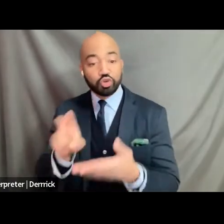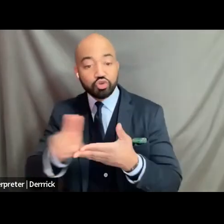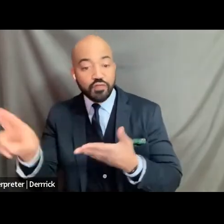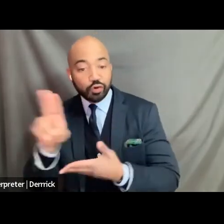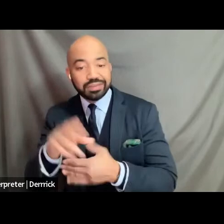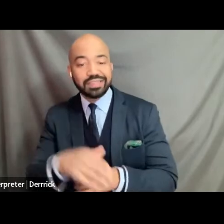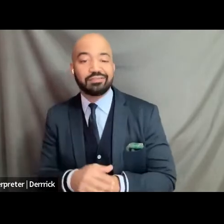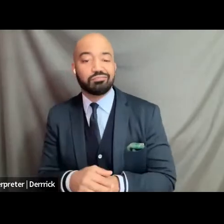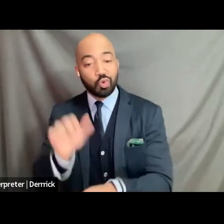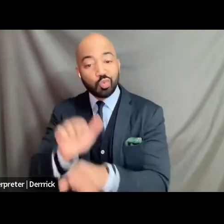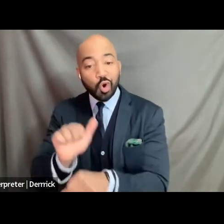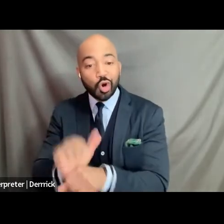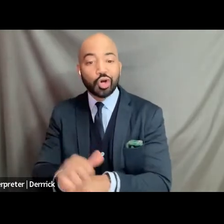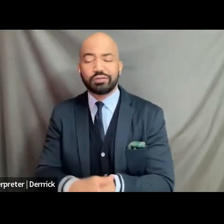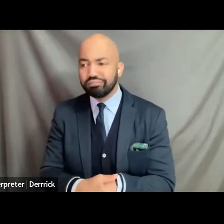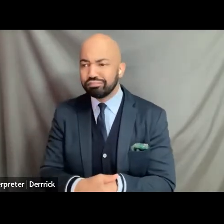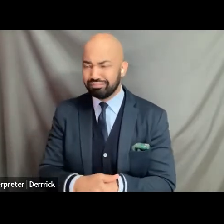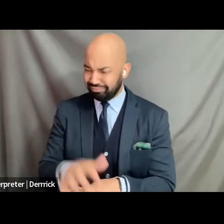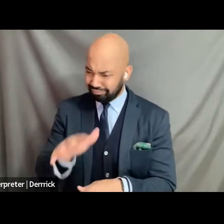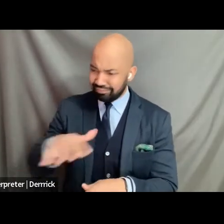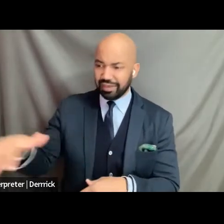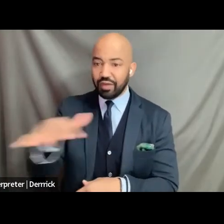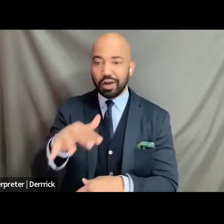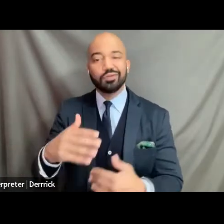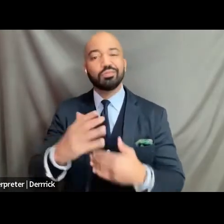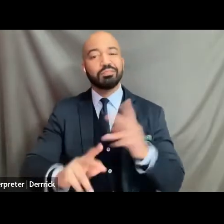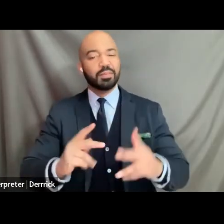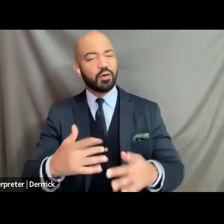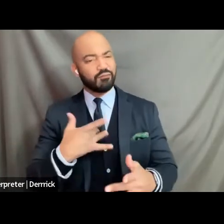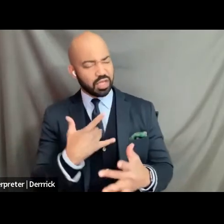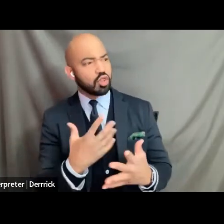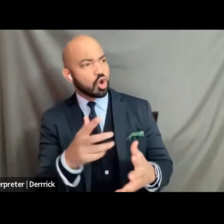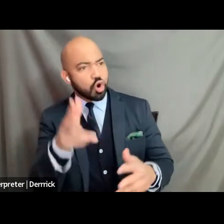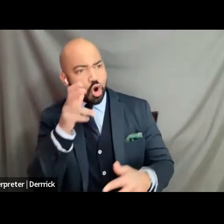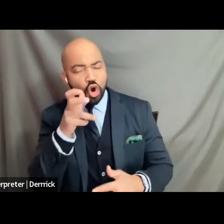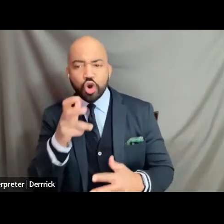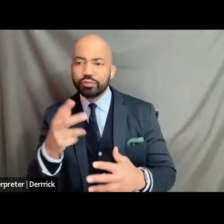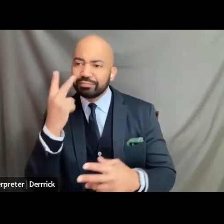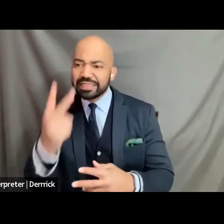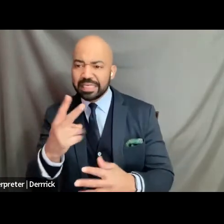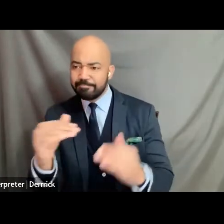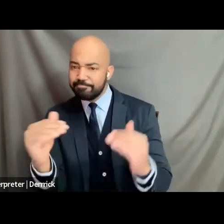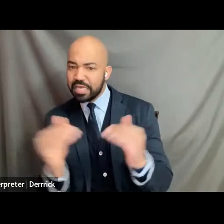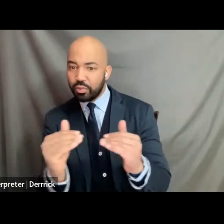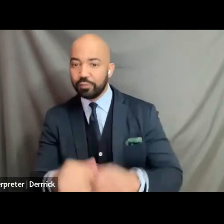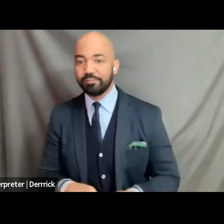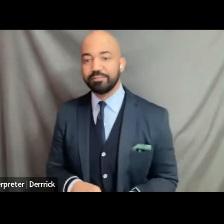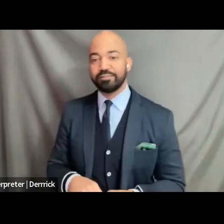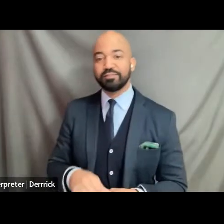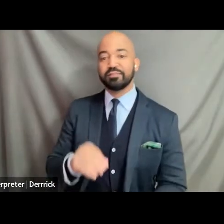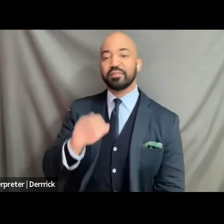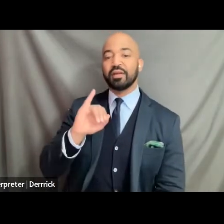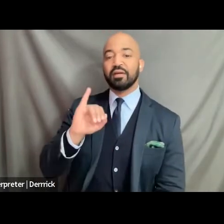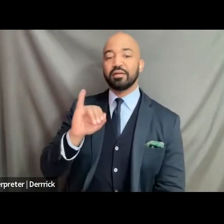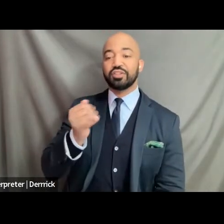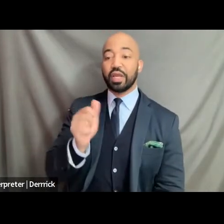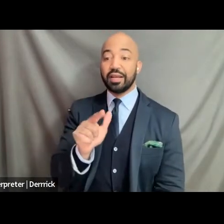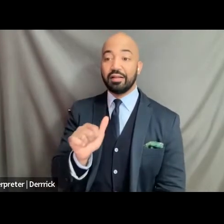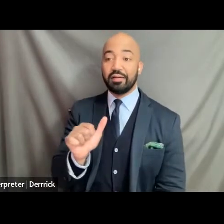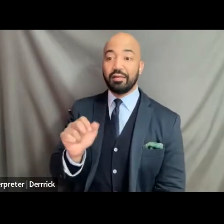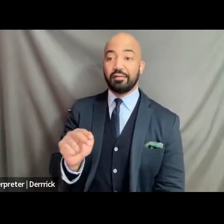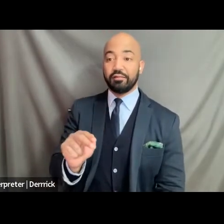heard seen and and equal um and jalen was was wearing this is a uh